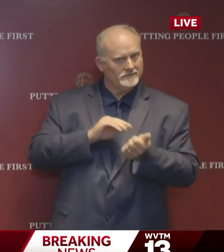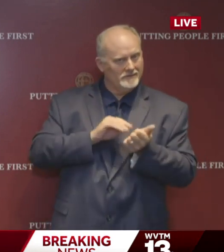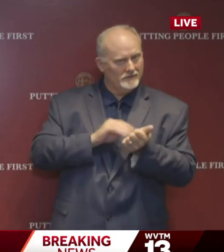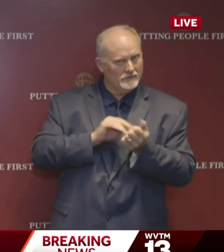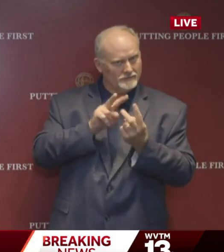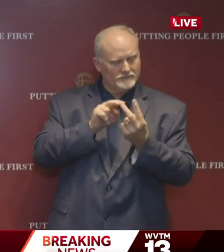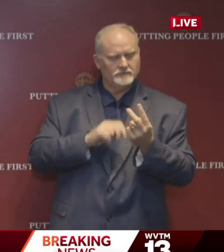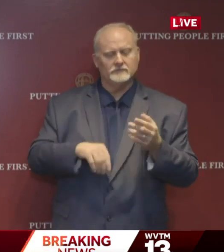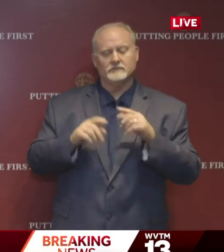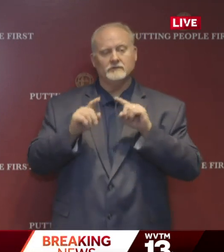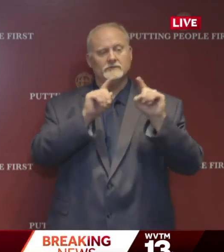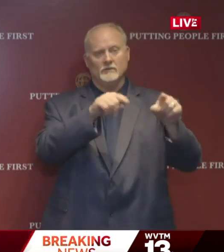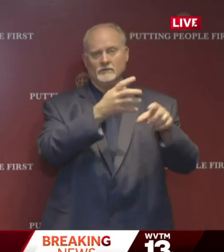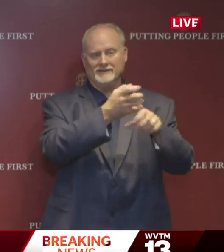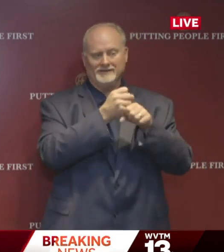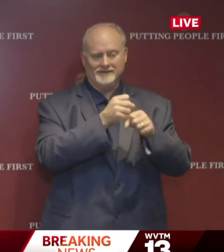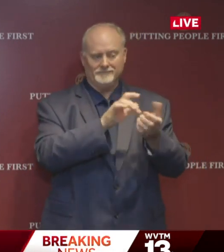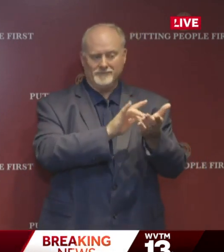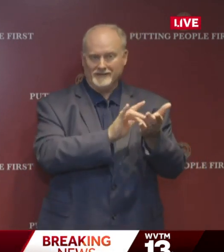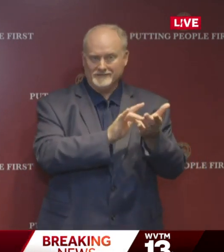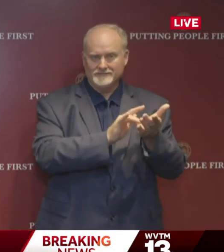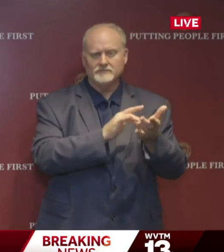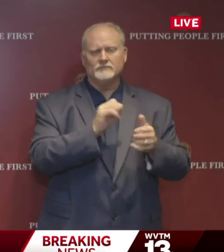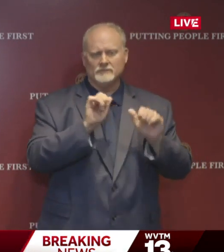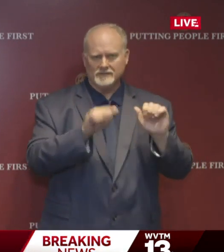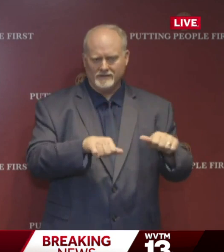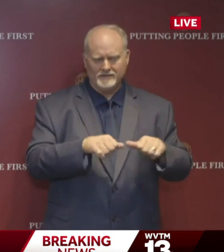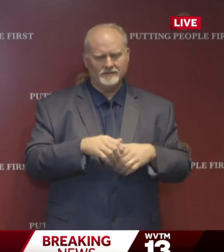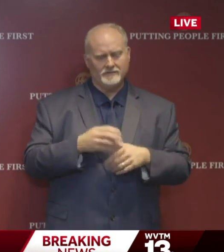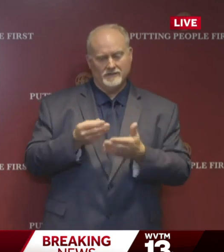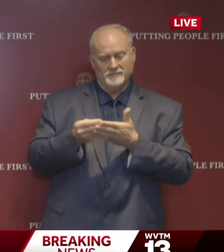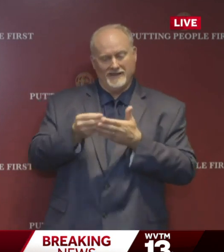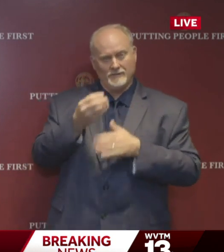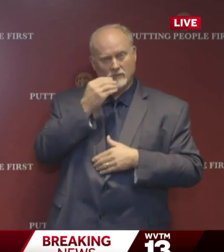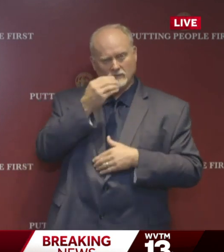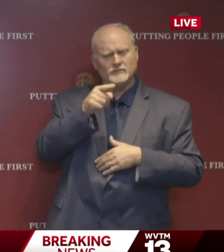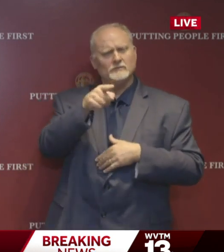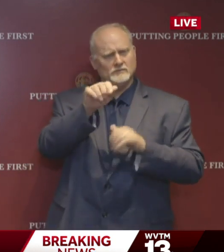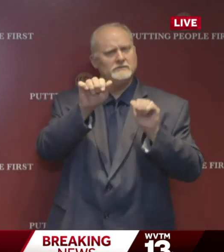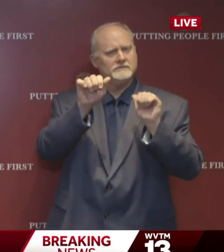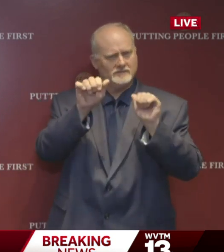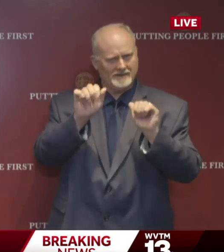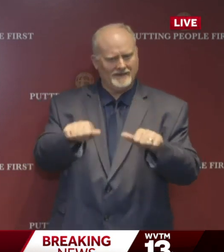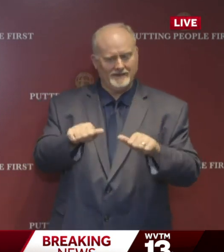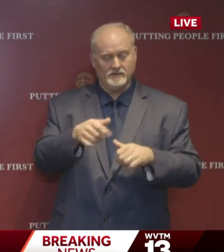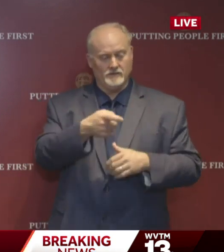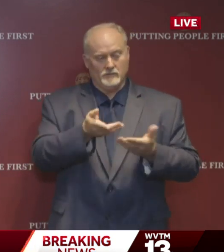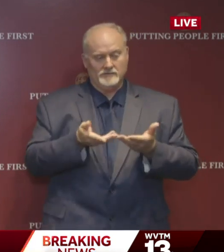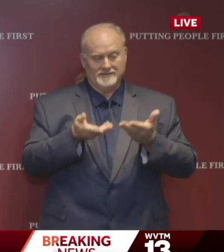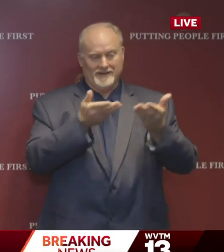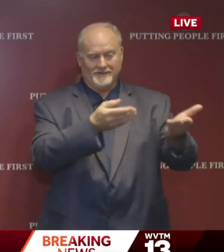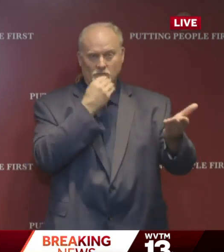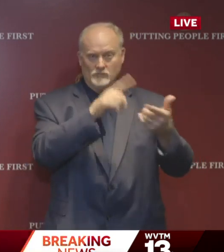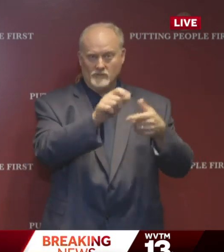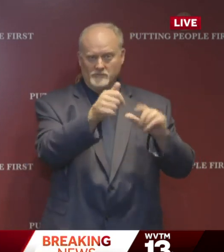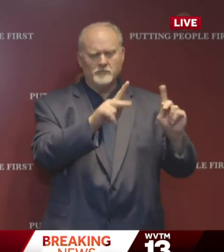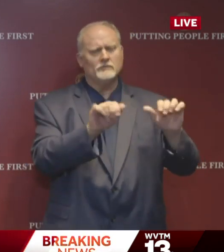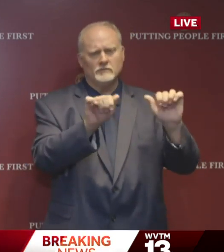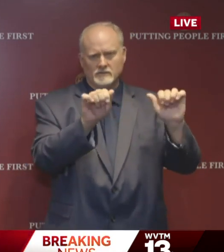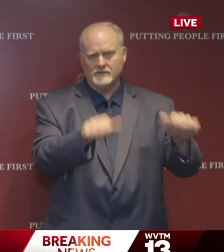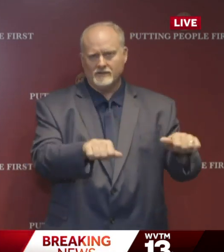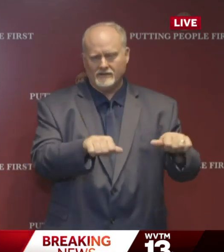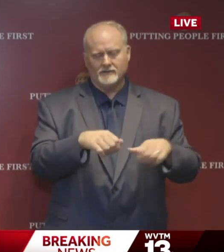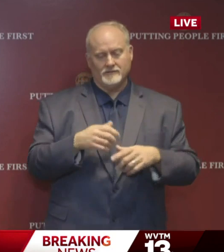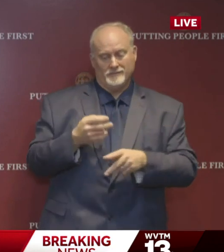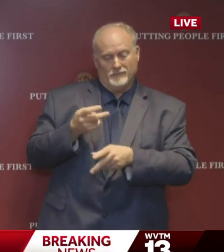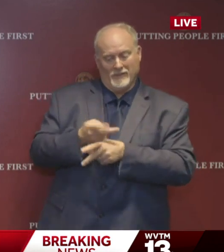supplies or medication. Buying groceries for themselves or to deliver to others. Providing care